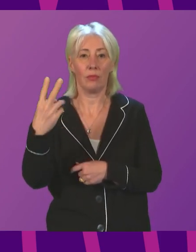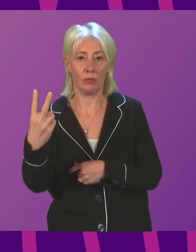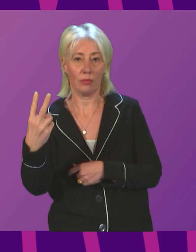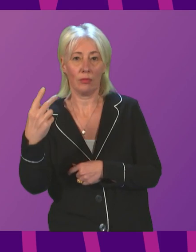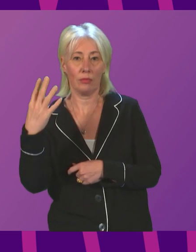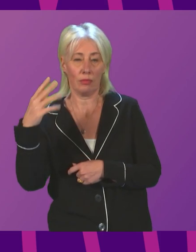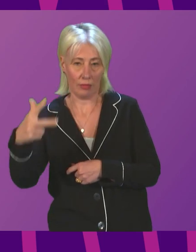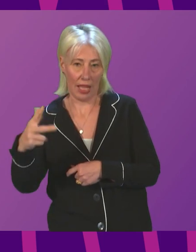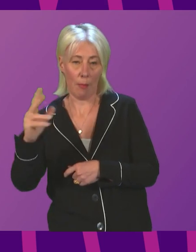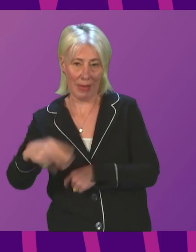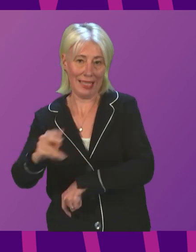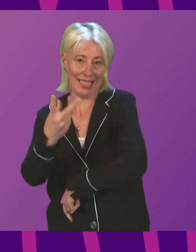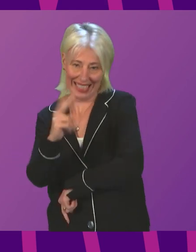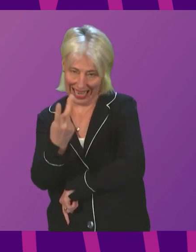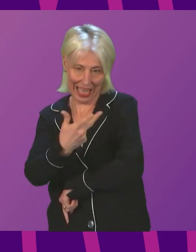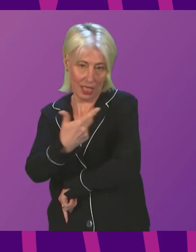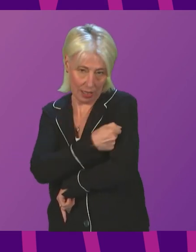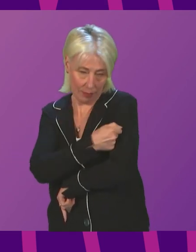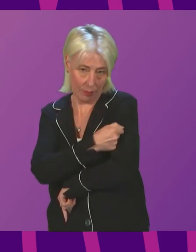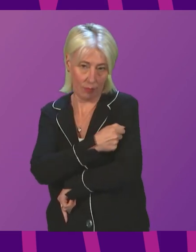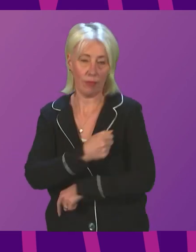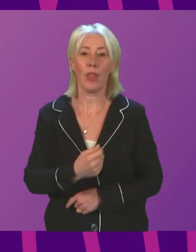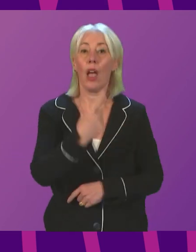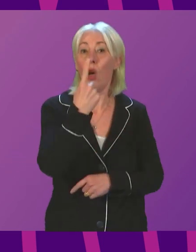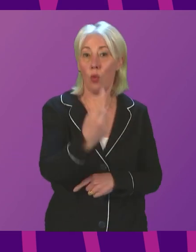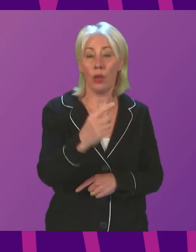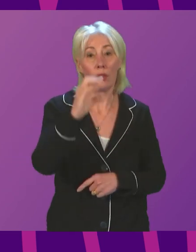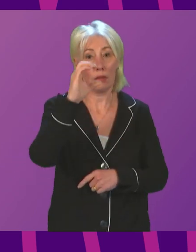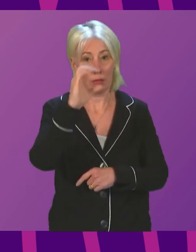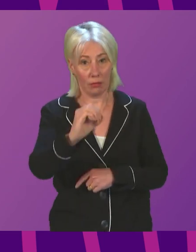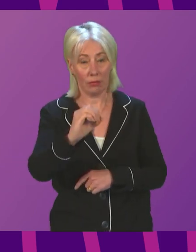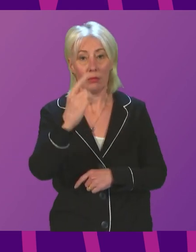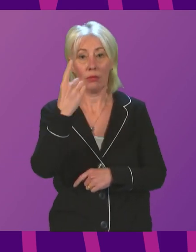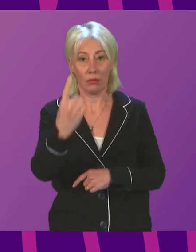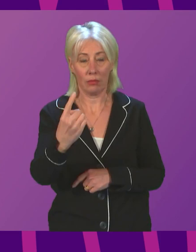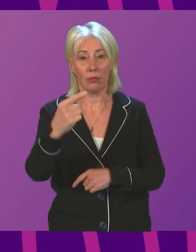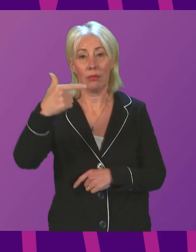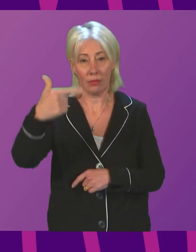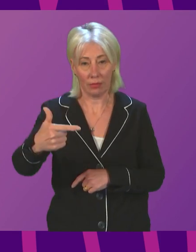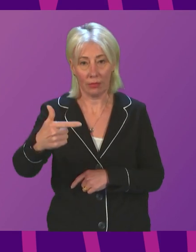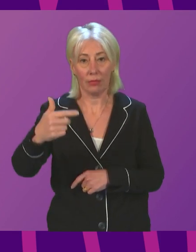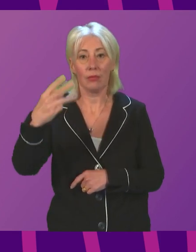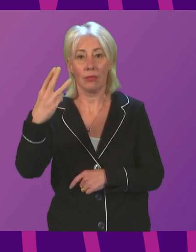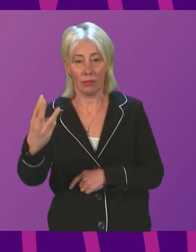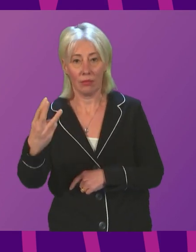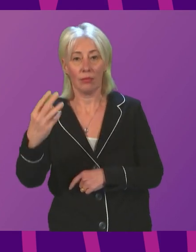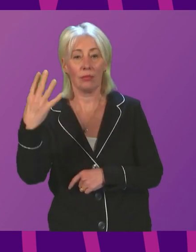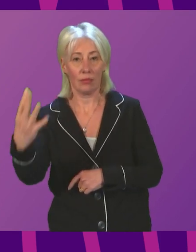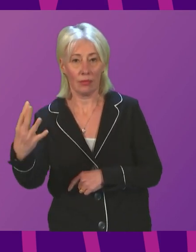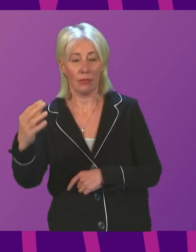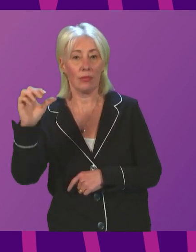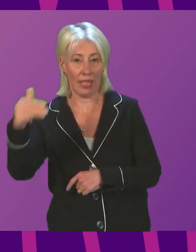1,017,359 have received a booster vaccination or third primary